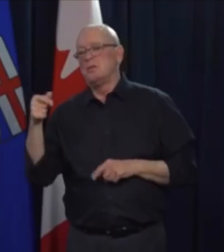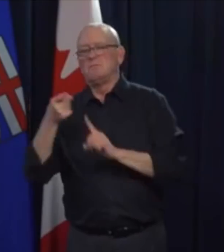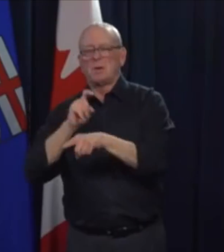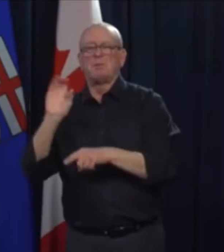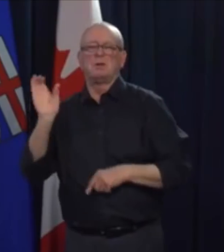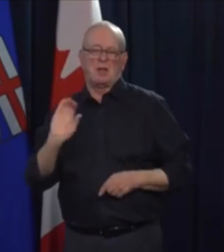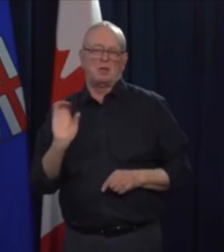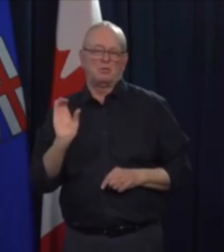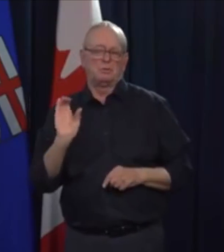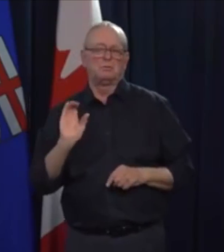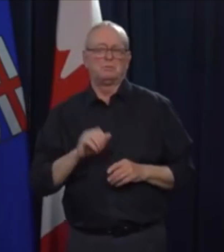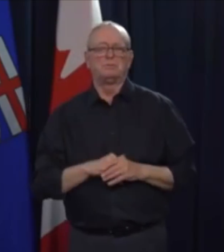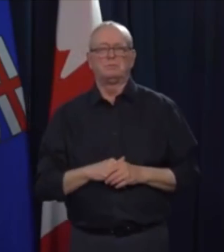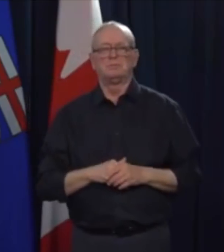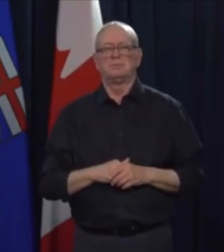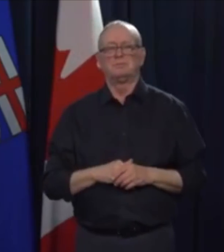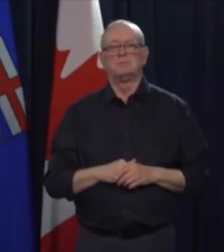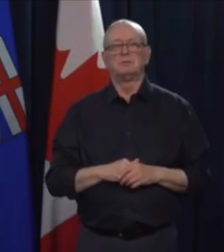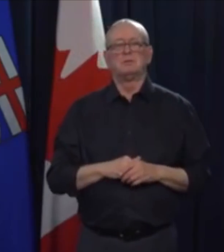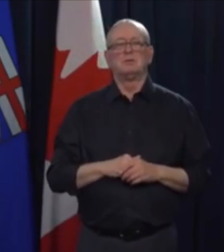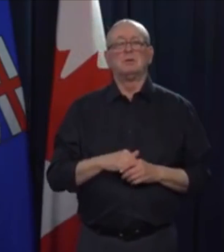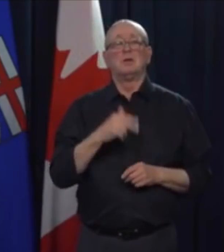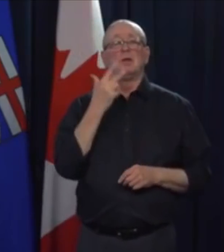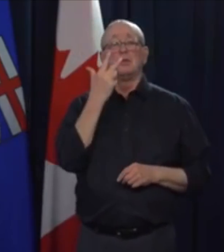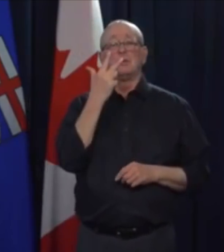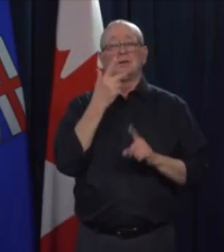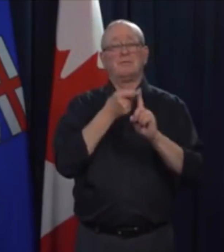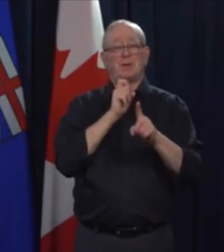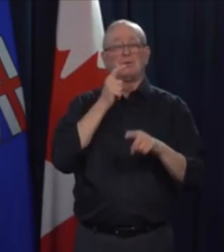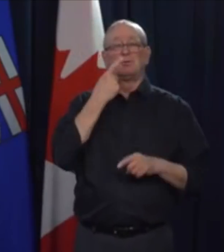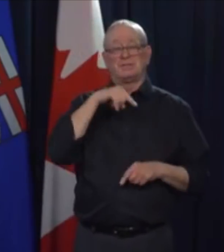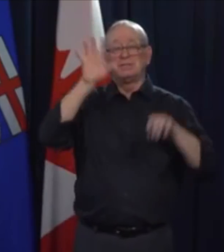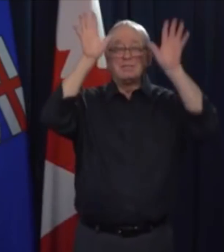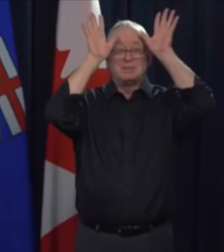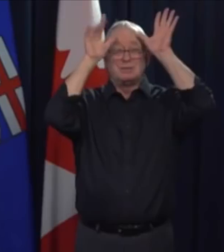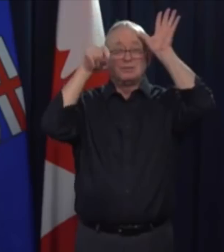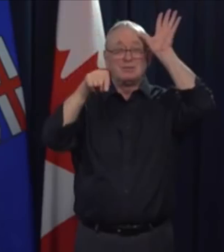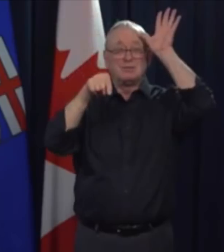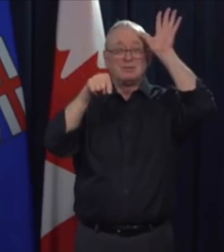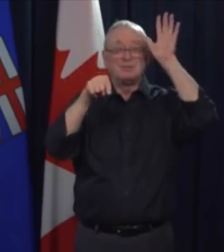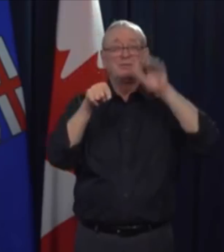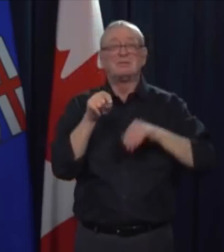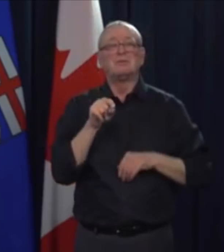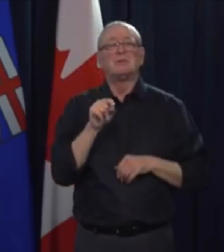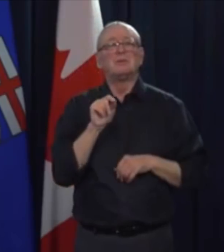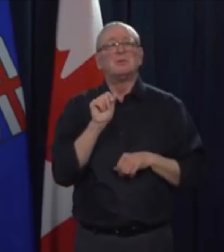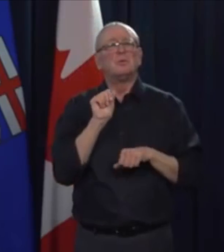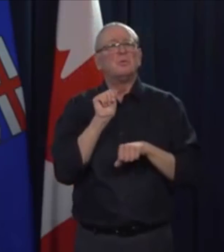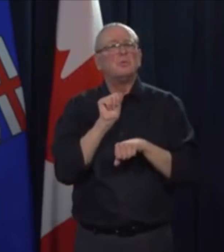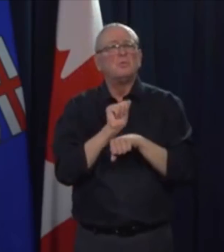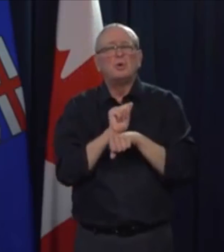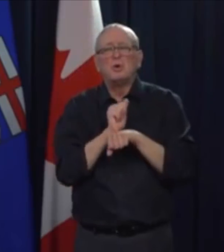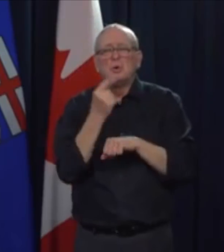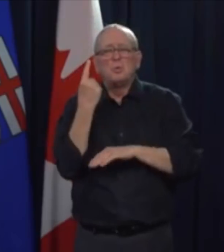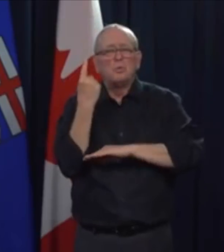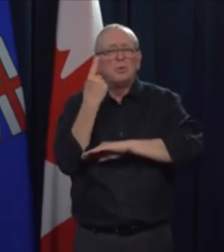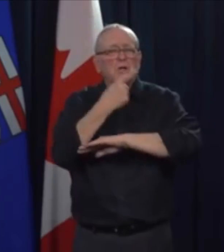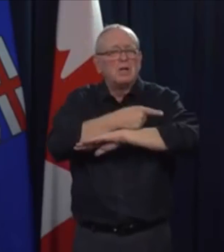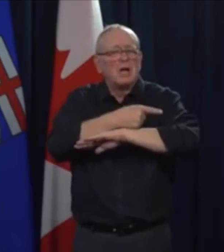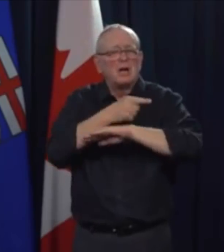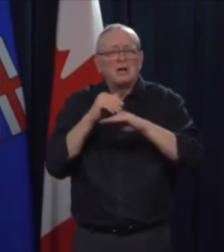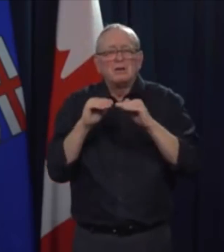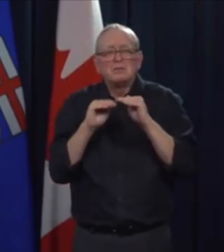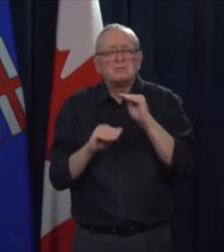a total of 58 patients and 97 other healthcare workers, have been or will be contacted as potential close